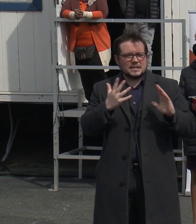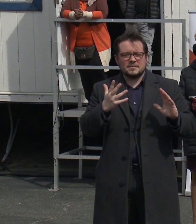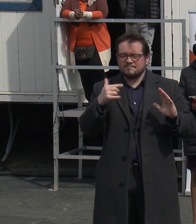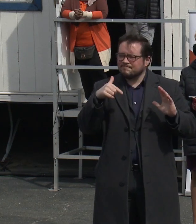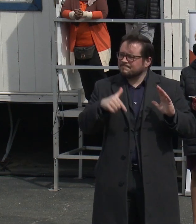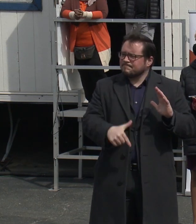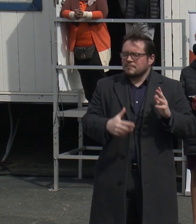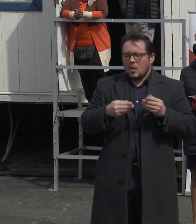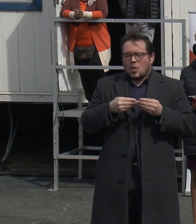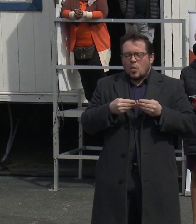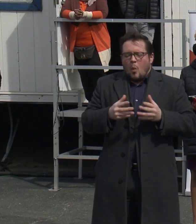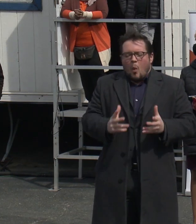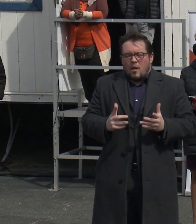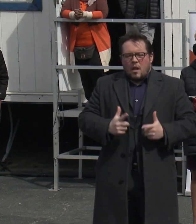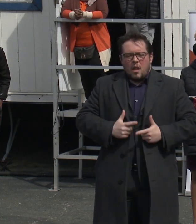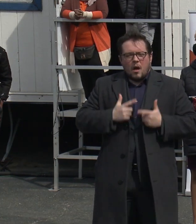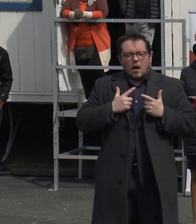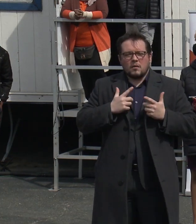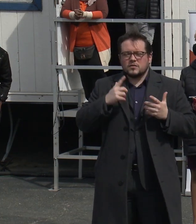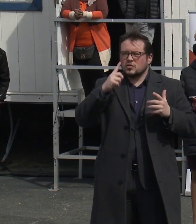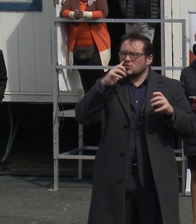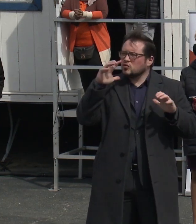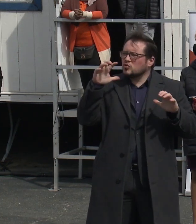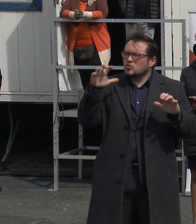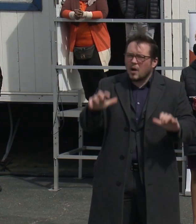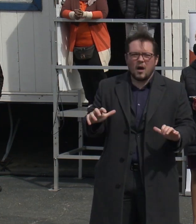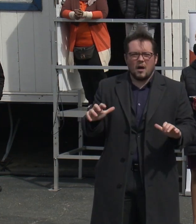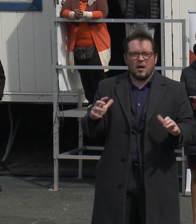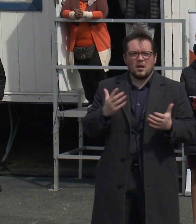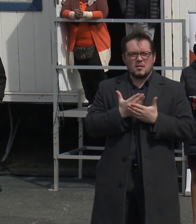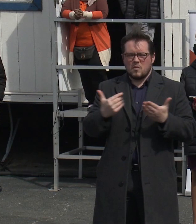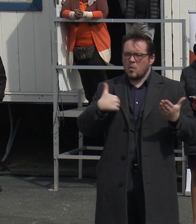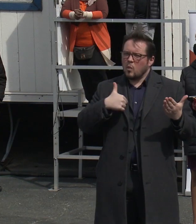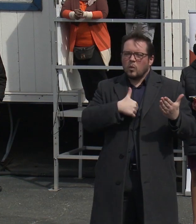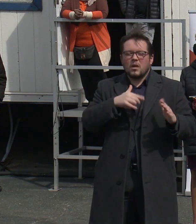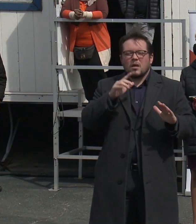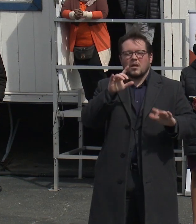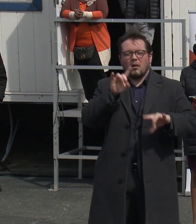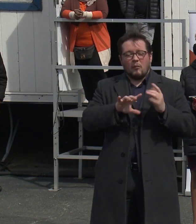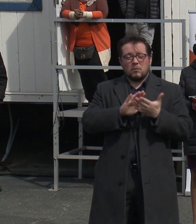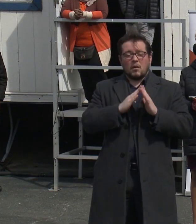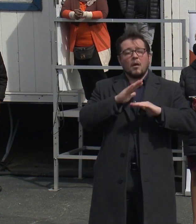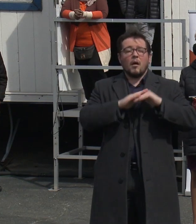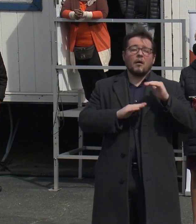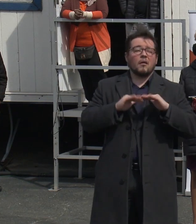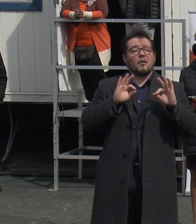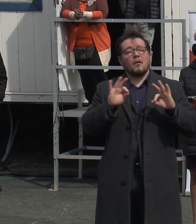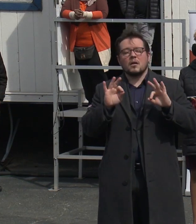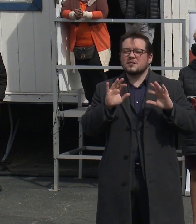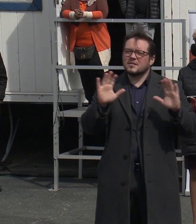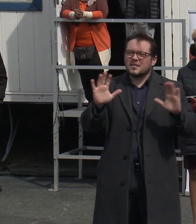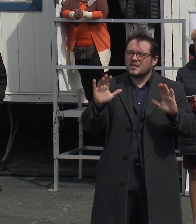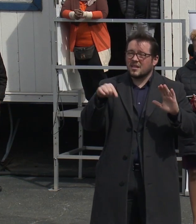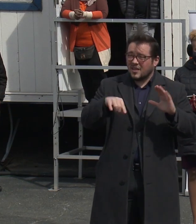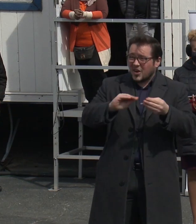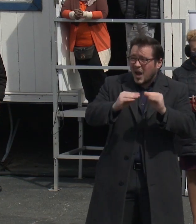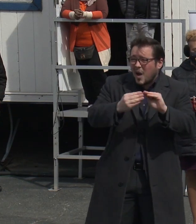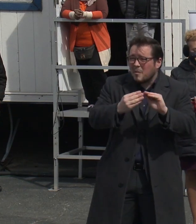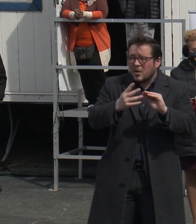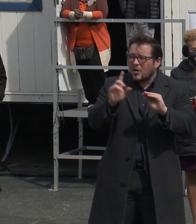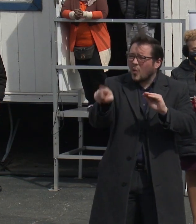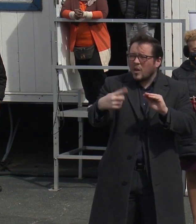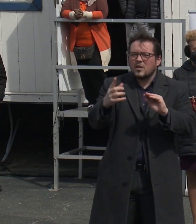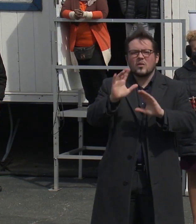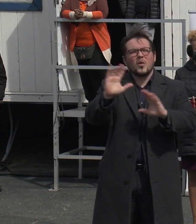loss of life is staggering and something that we can never be comfortable with. These aren't just numbers or